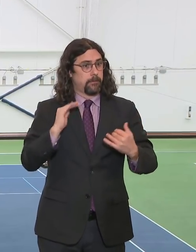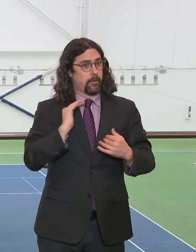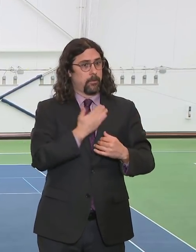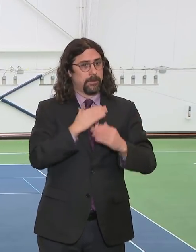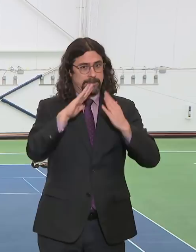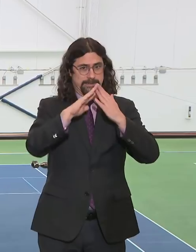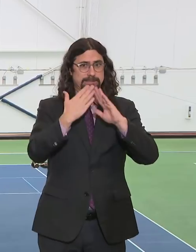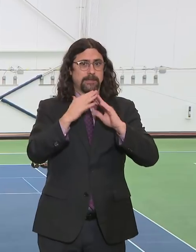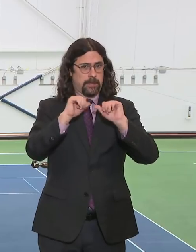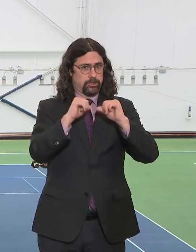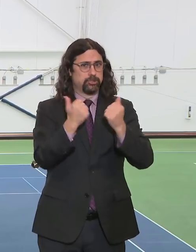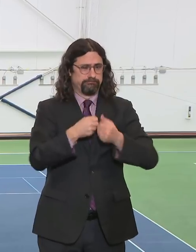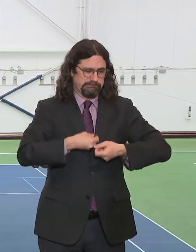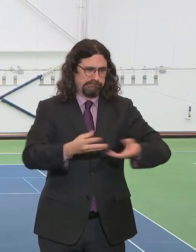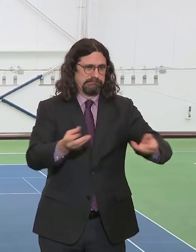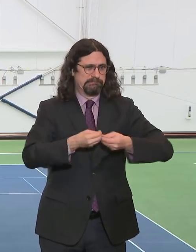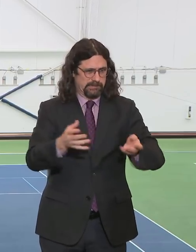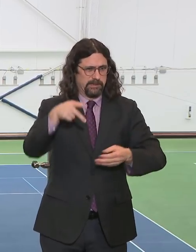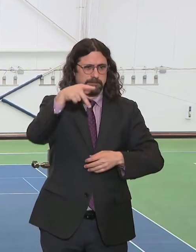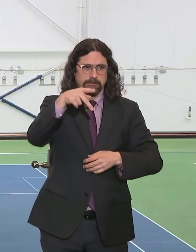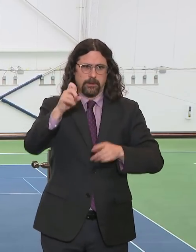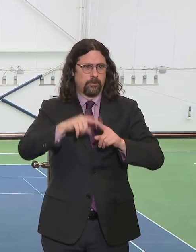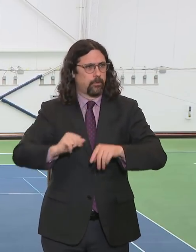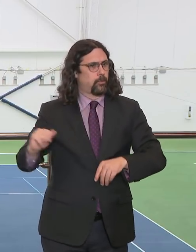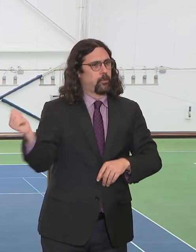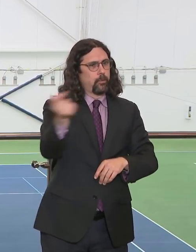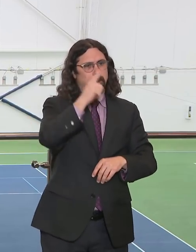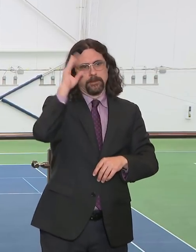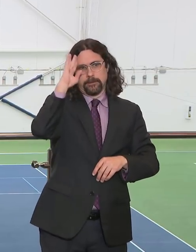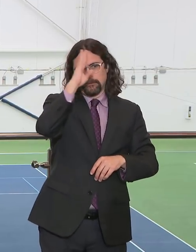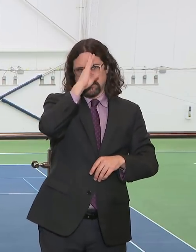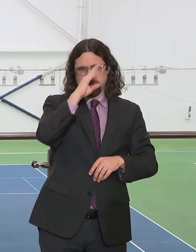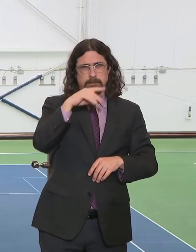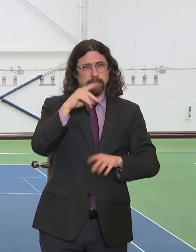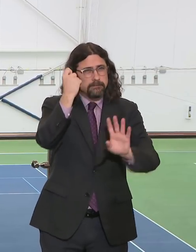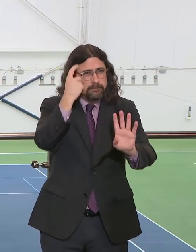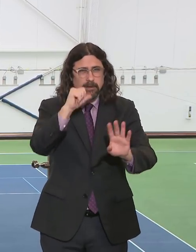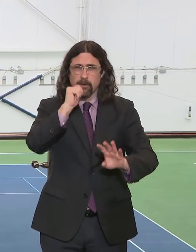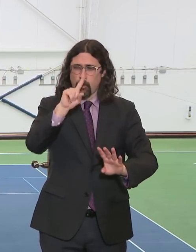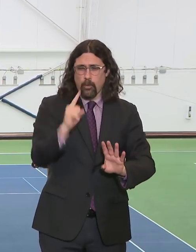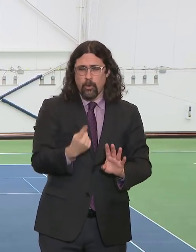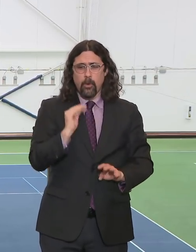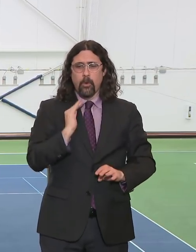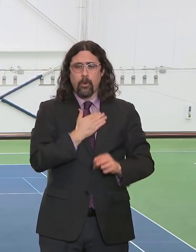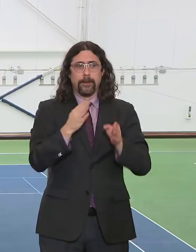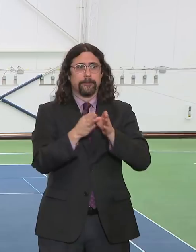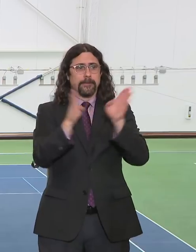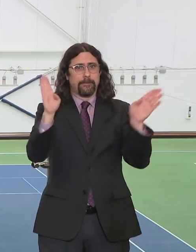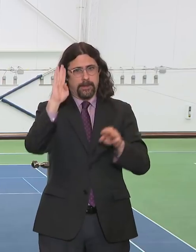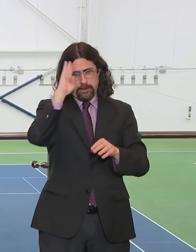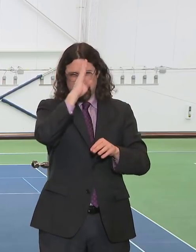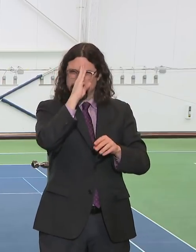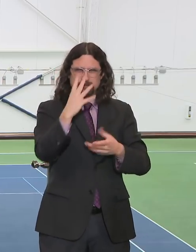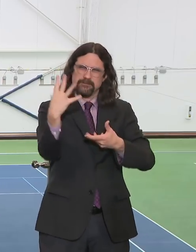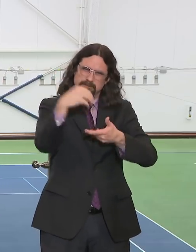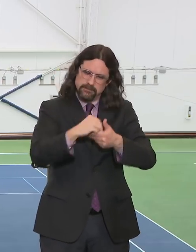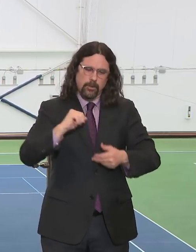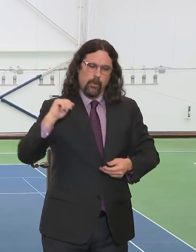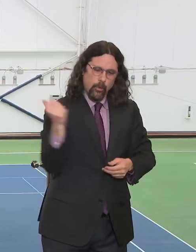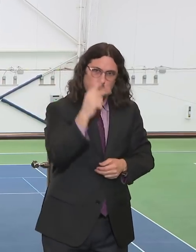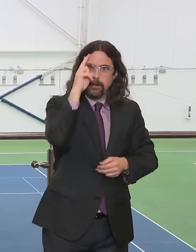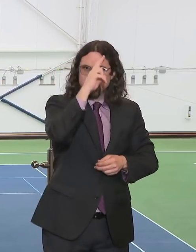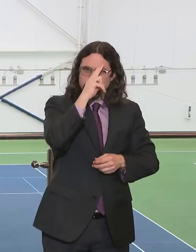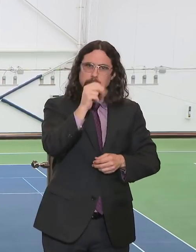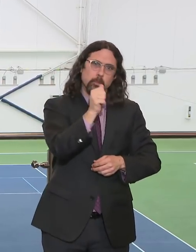clear. Not just to our public hospitals, health and hospitals, but also voluntary hospitals, independent hospitals. We ensure that supplies